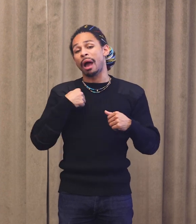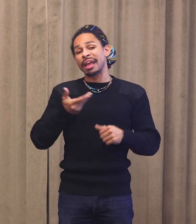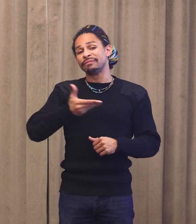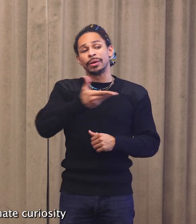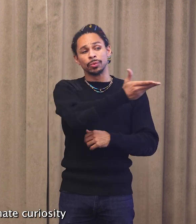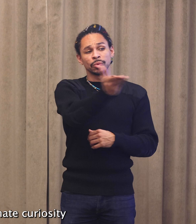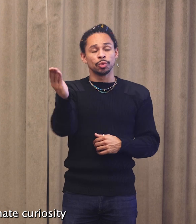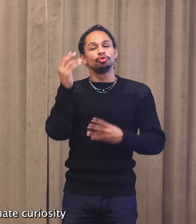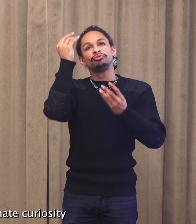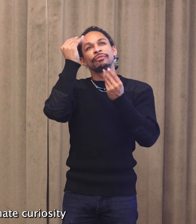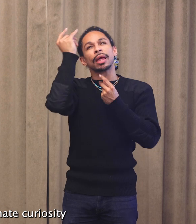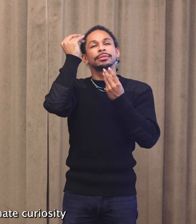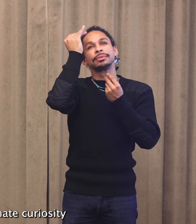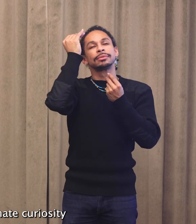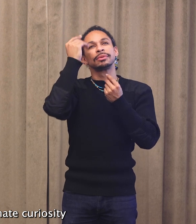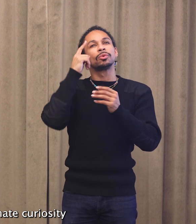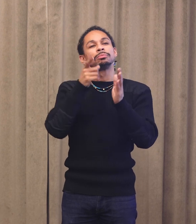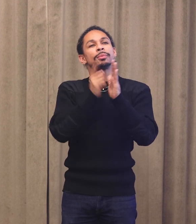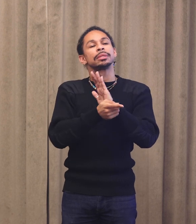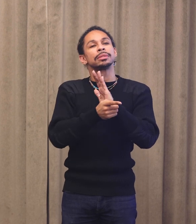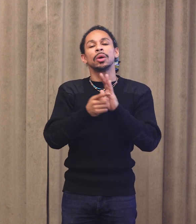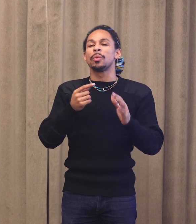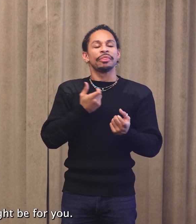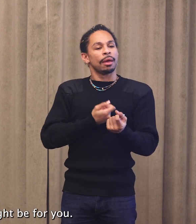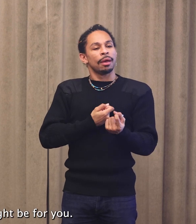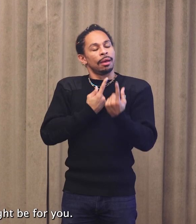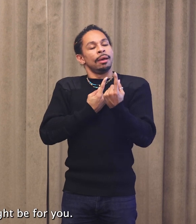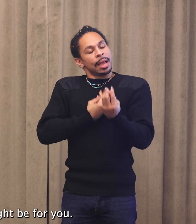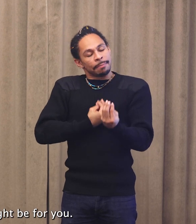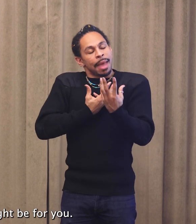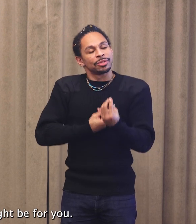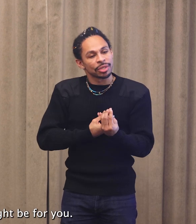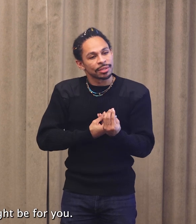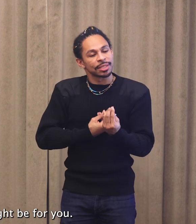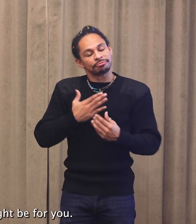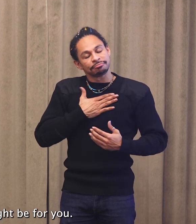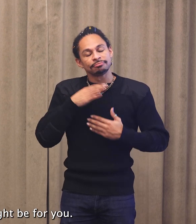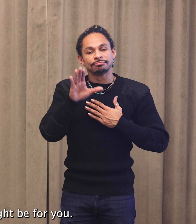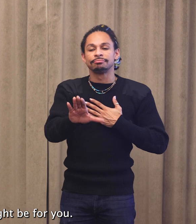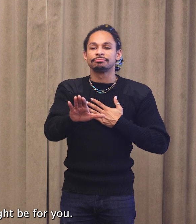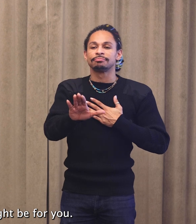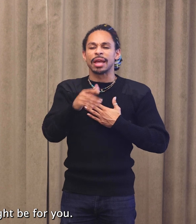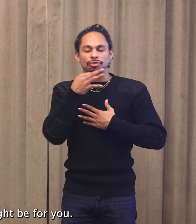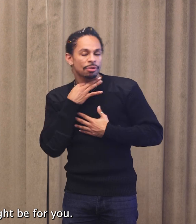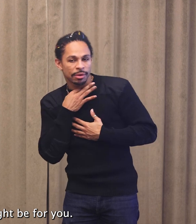with compassionate curiosity on what that might be for you.